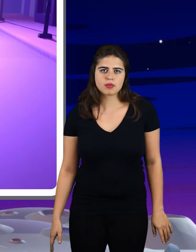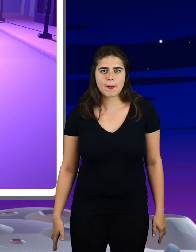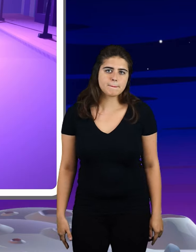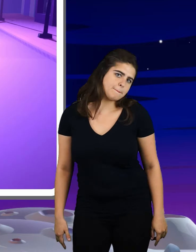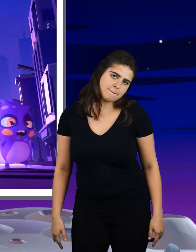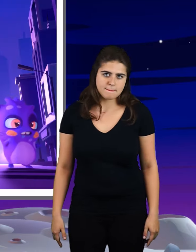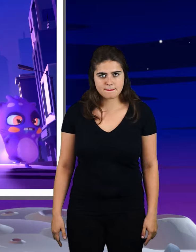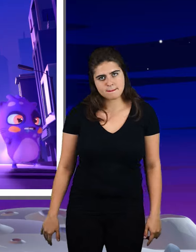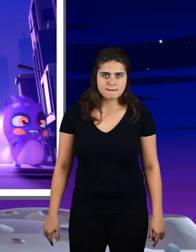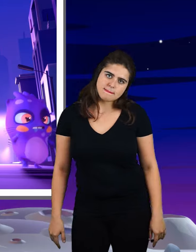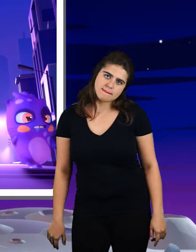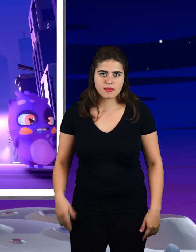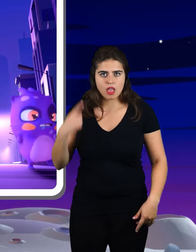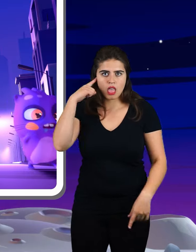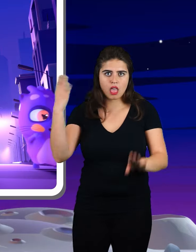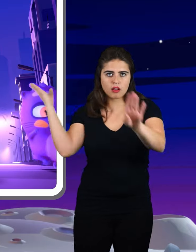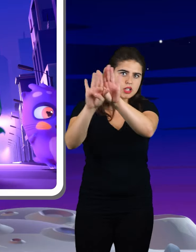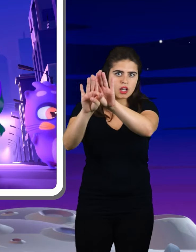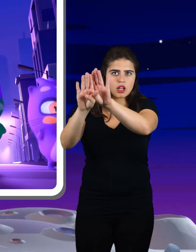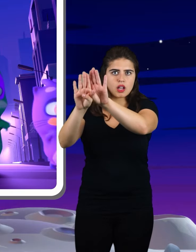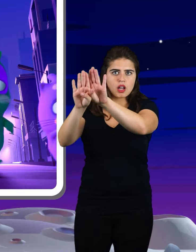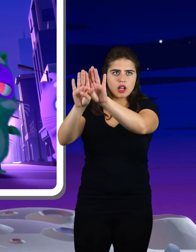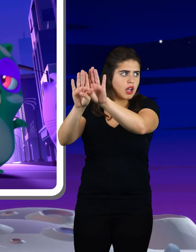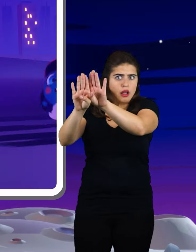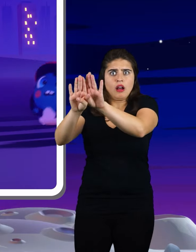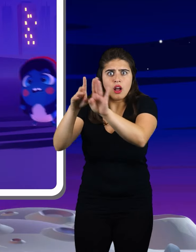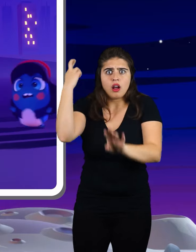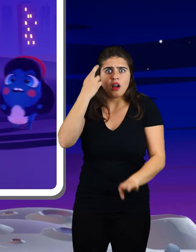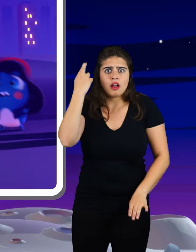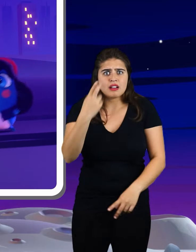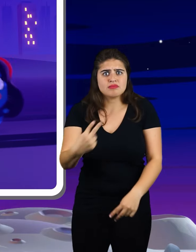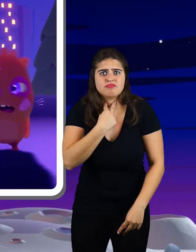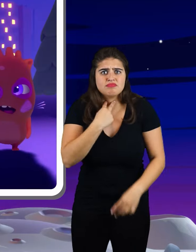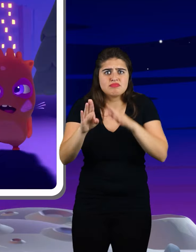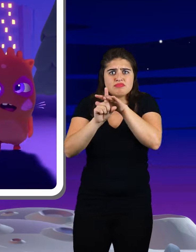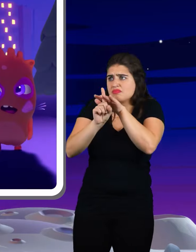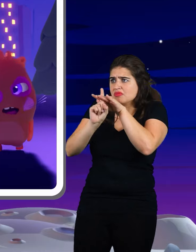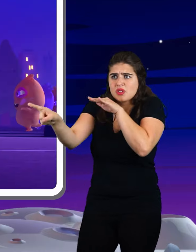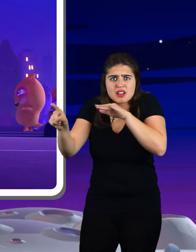You hear the doors slam And realize there's nowhere left to run